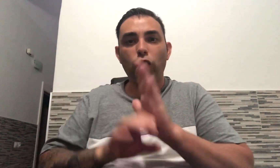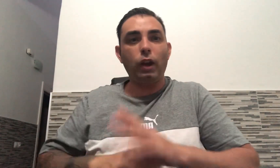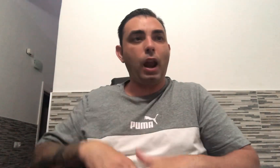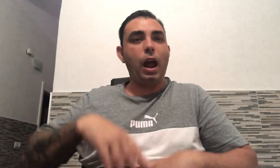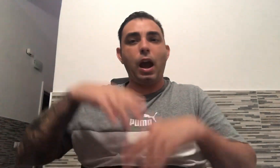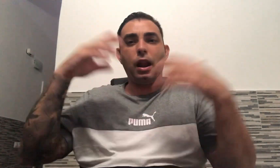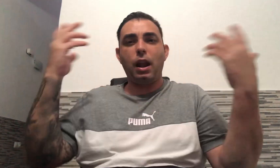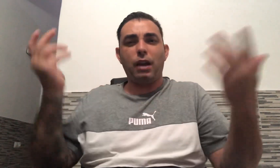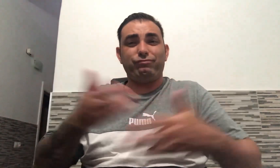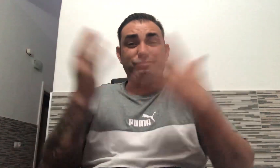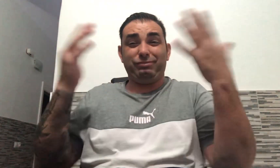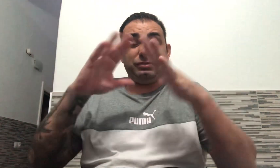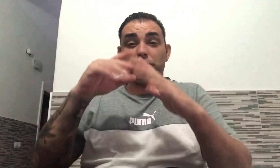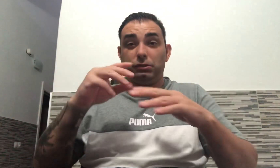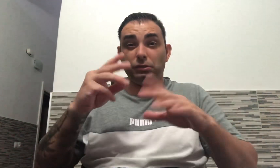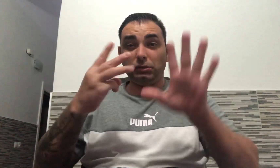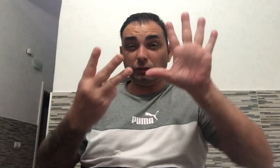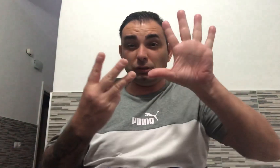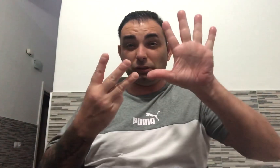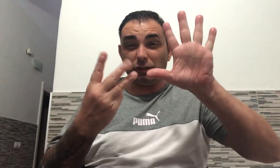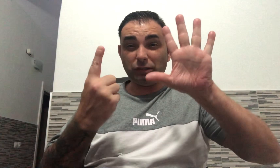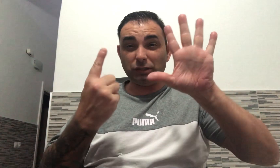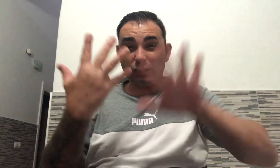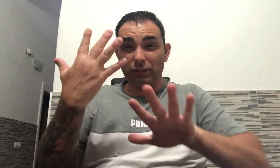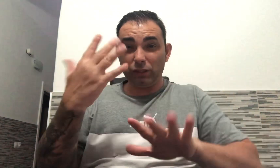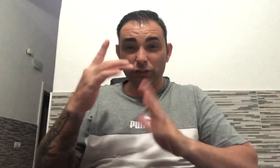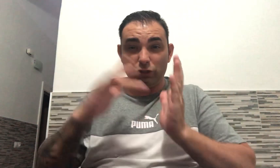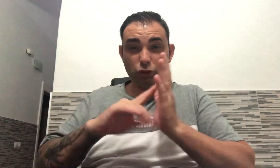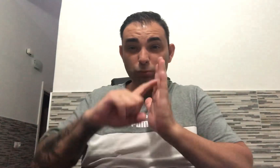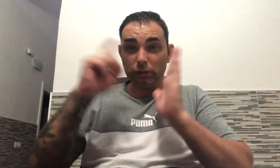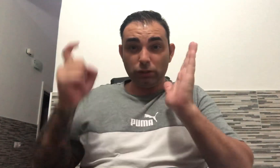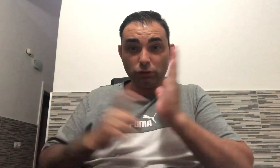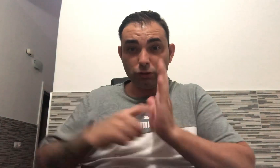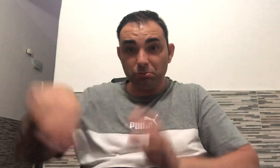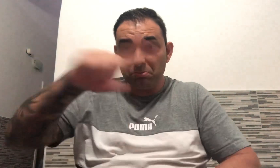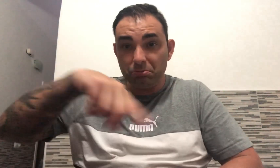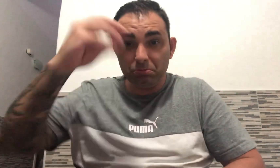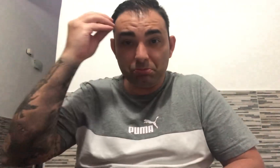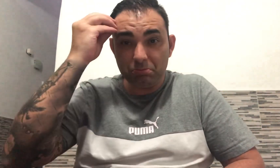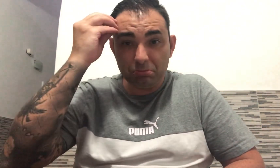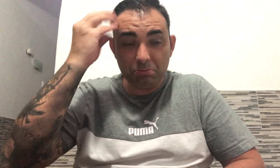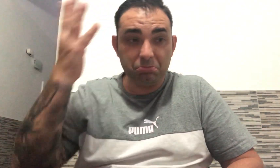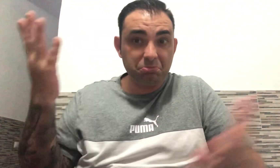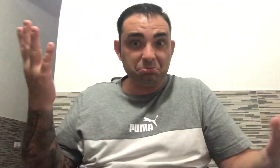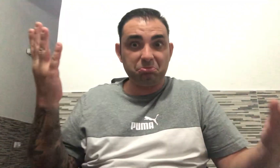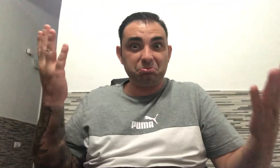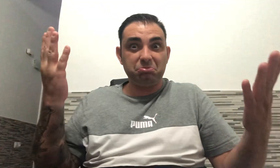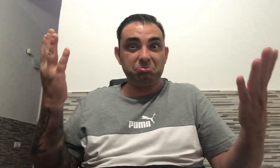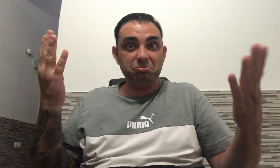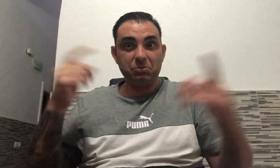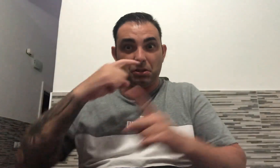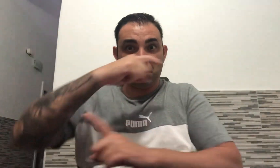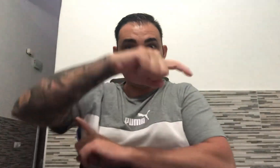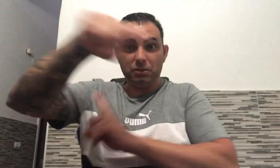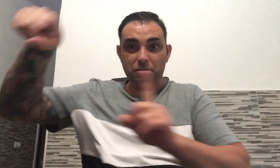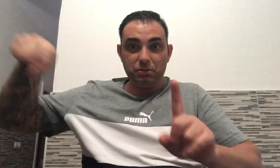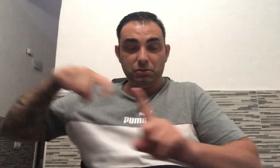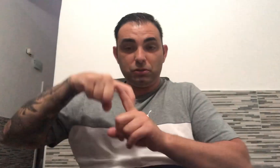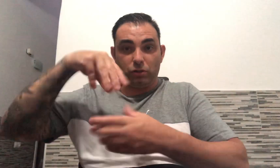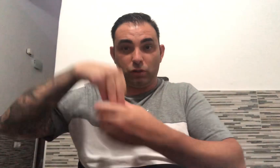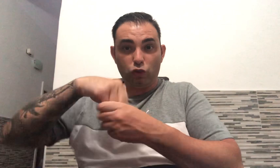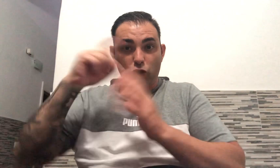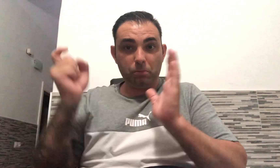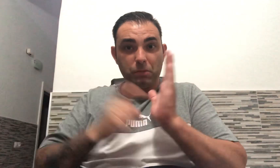don't